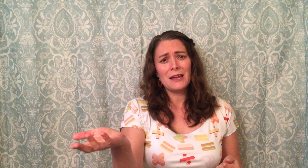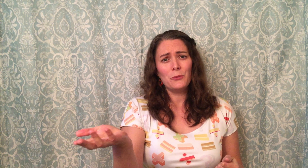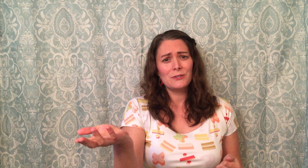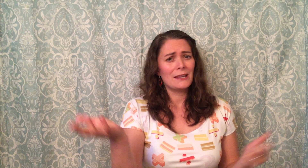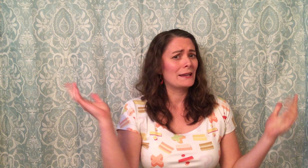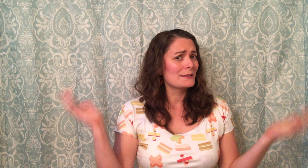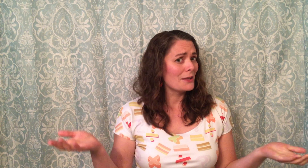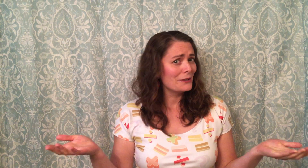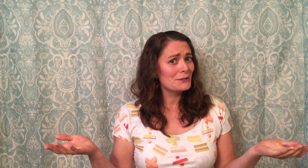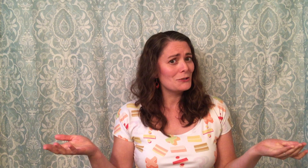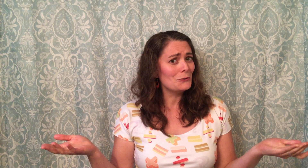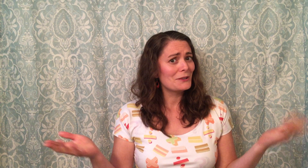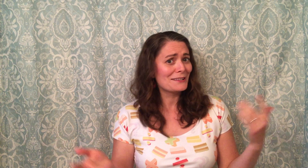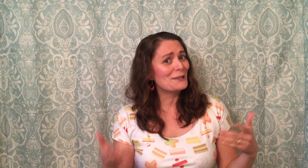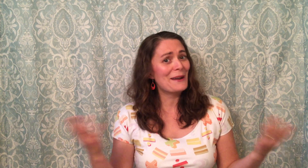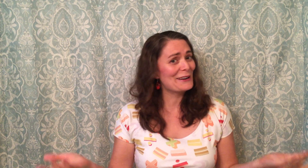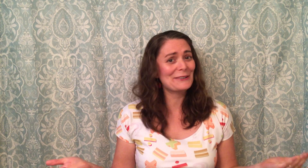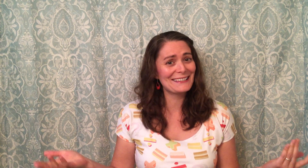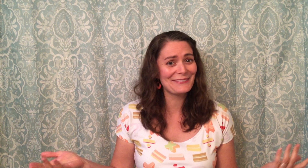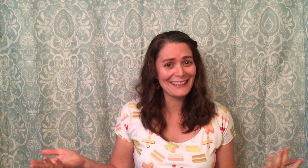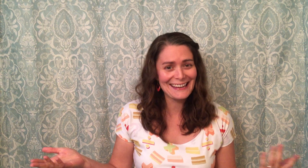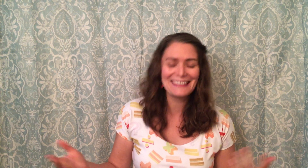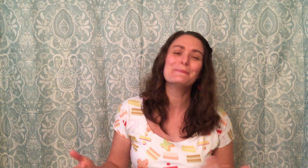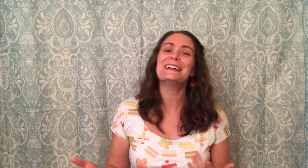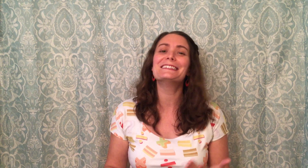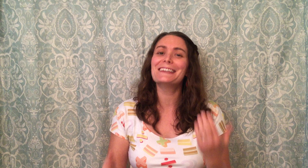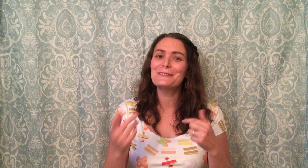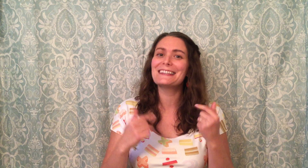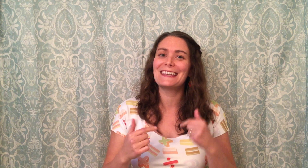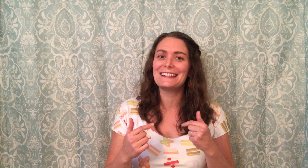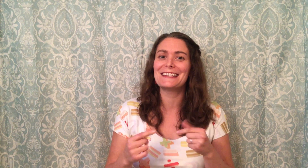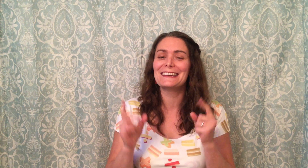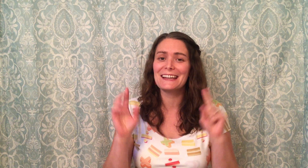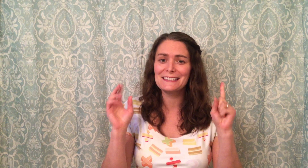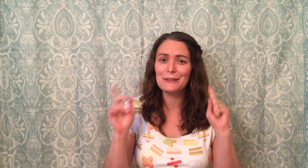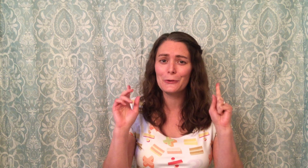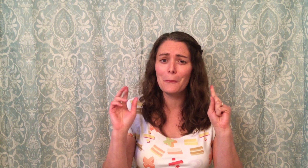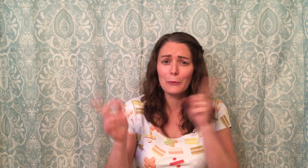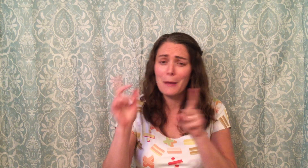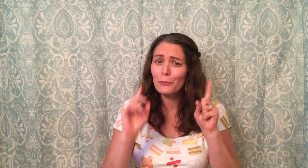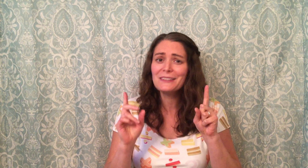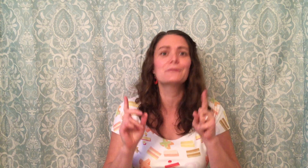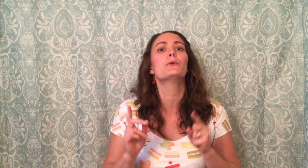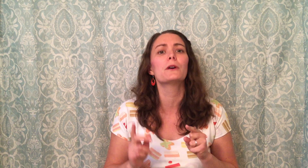sounds like it has nothing to do with customary units of length, but it gives the kids a nice little remembrance for